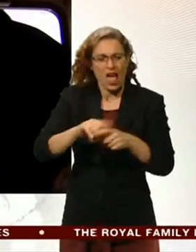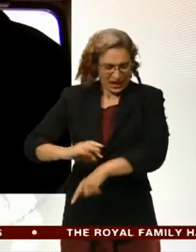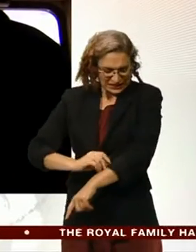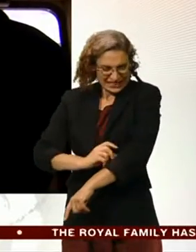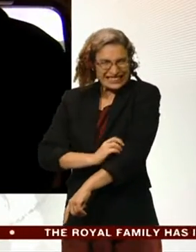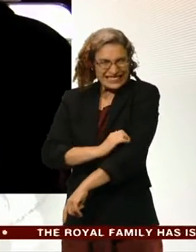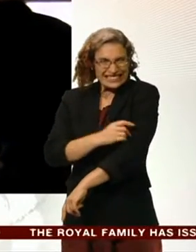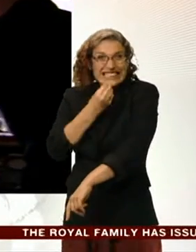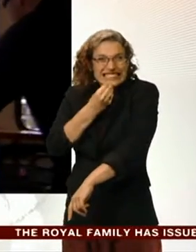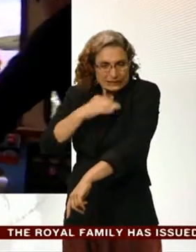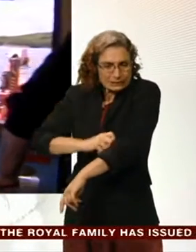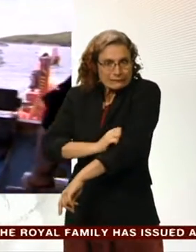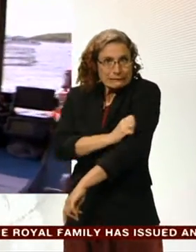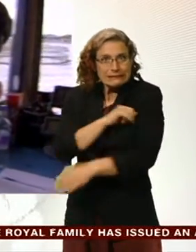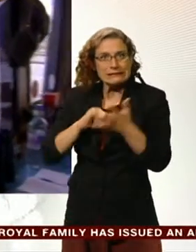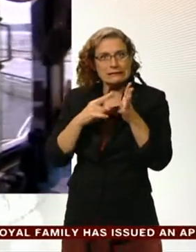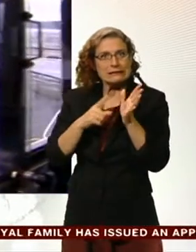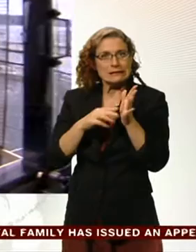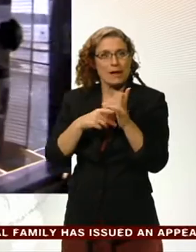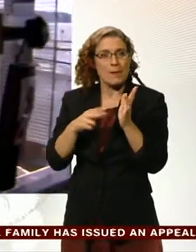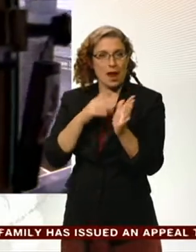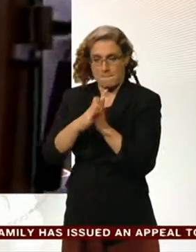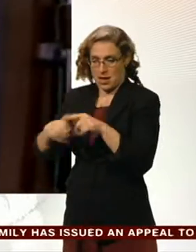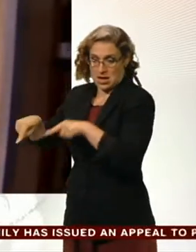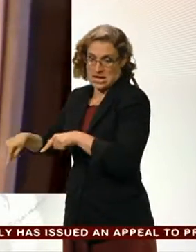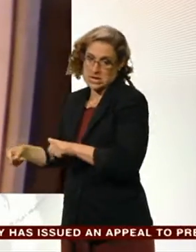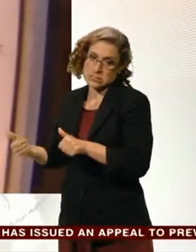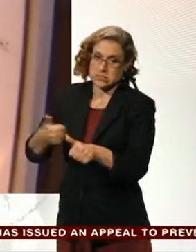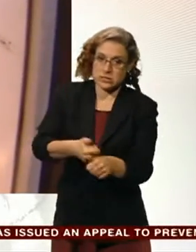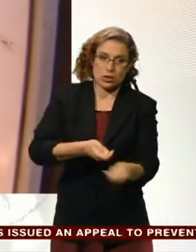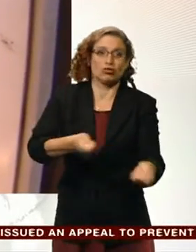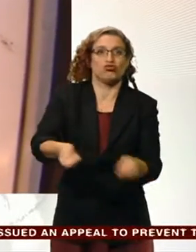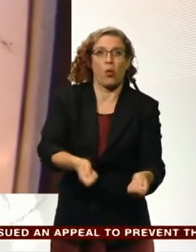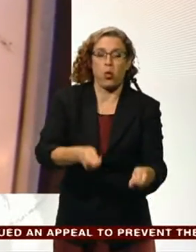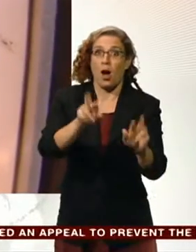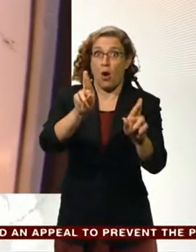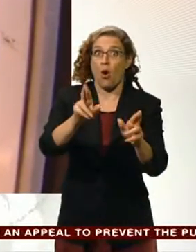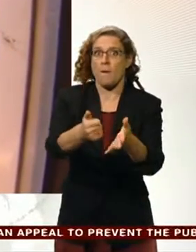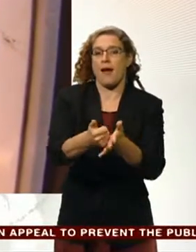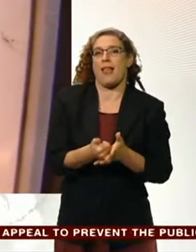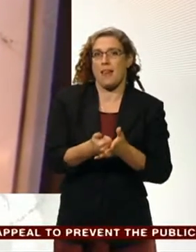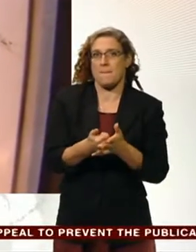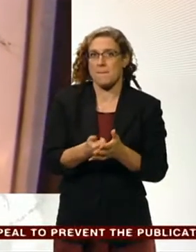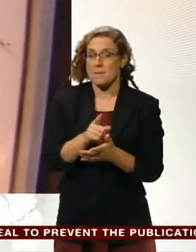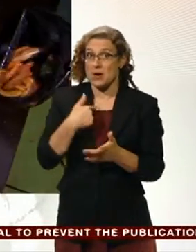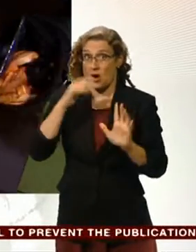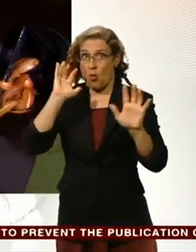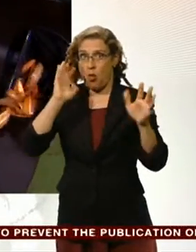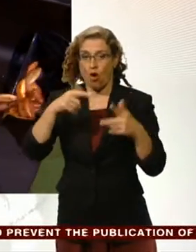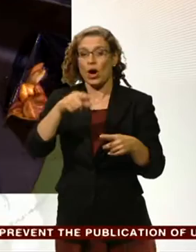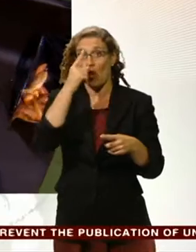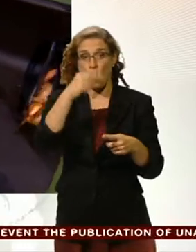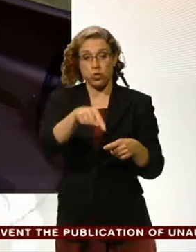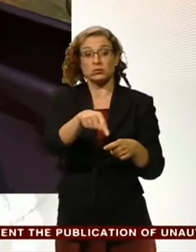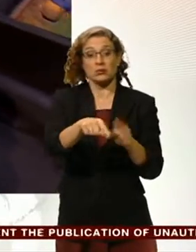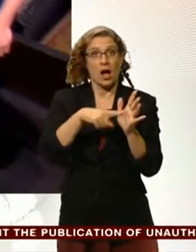of thousands of fish in one place makes controlling lice a challenge. There's some evidence they can spread from farms to wild